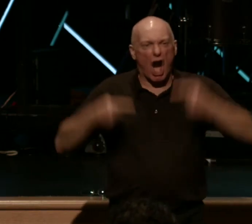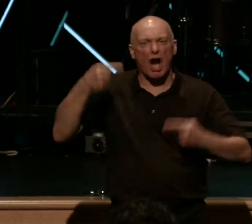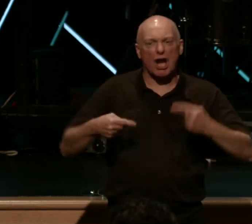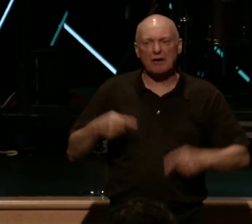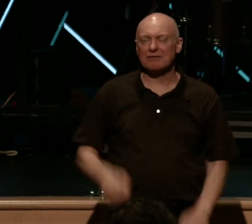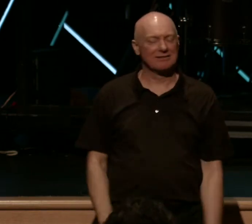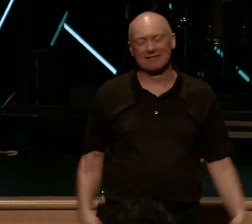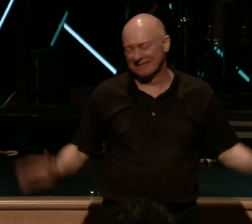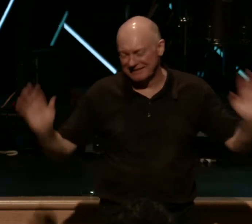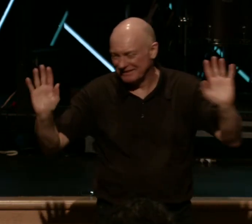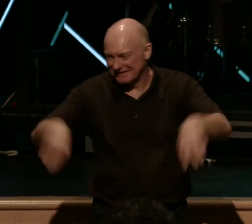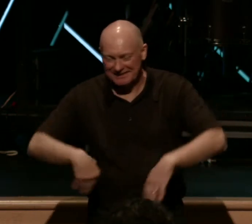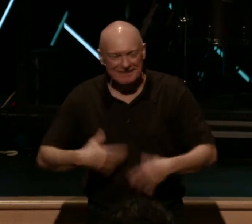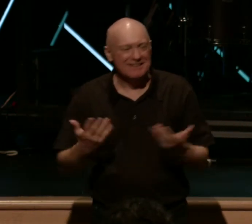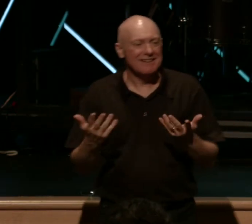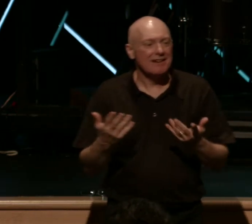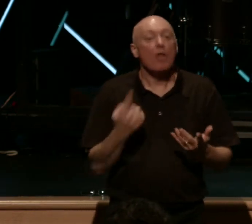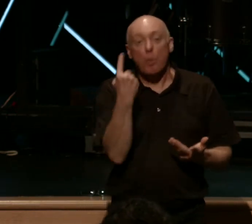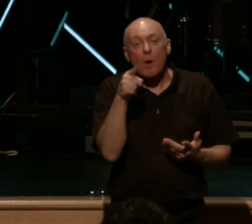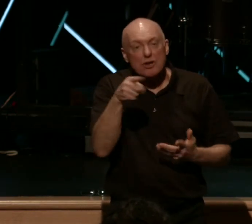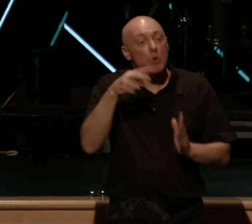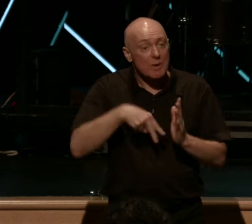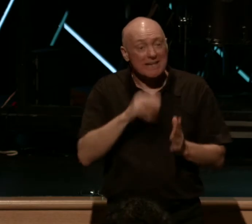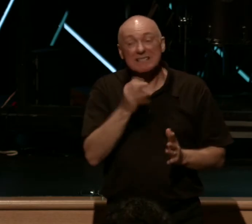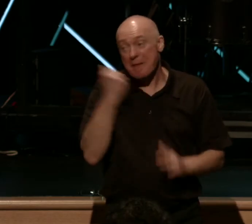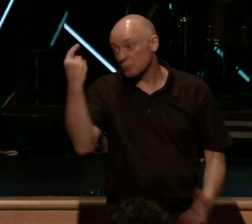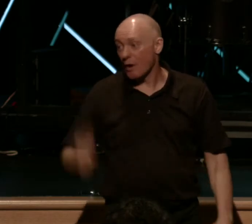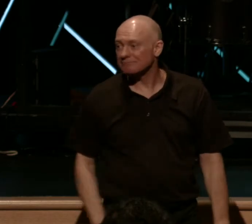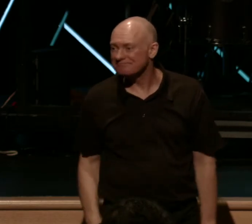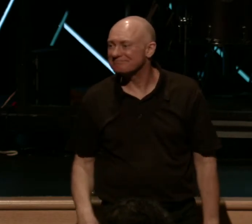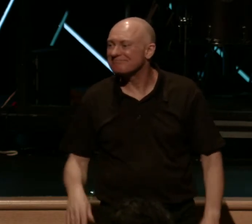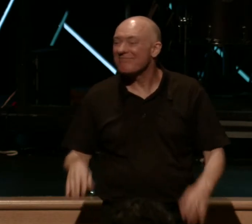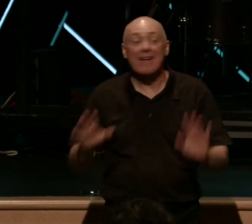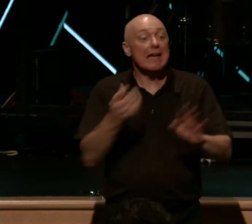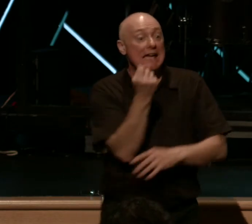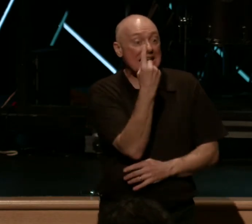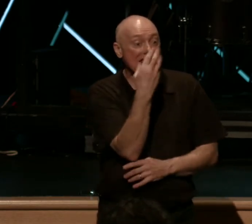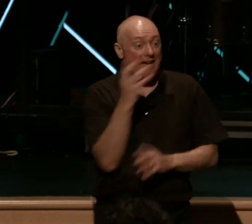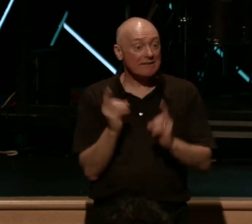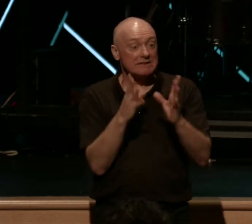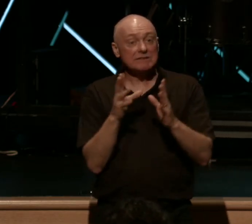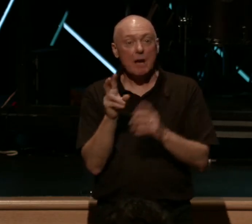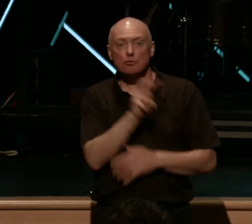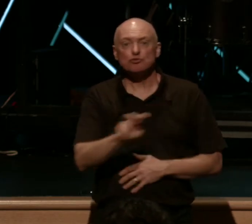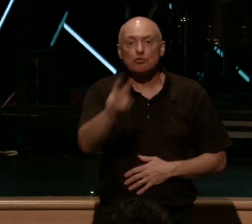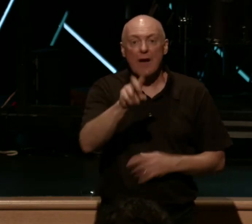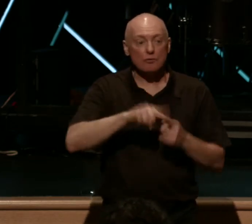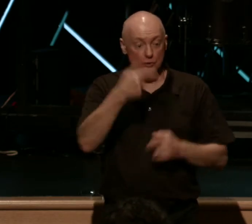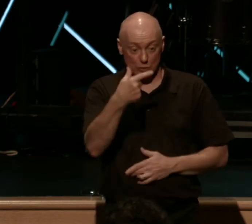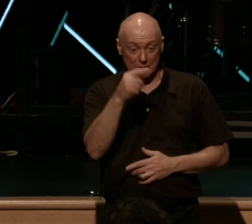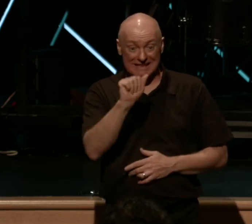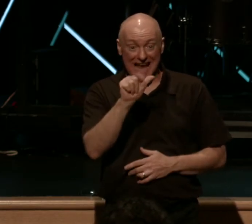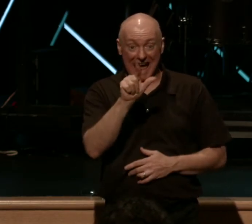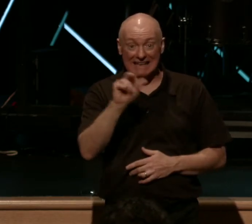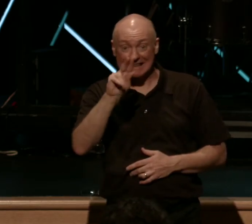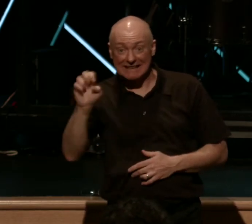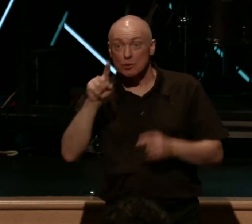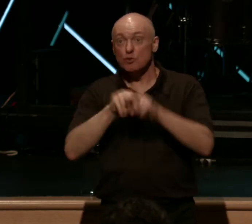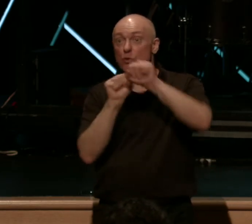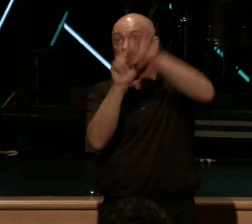read from. But the one you read is the best. Verse 16. The eleven disciples traveled to Galilee, to the mountain where Jesus had